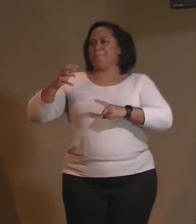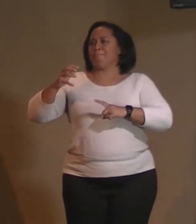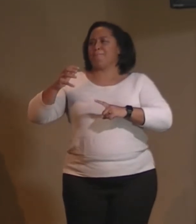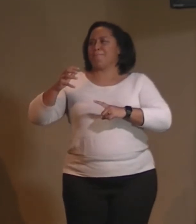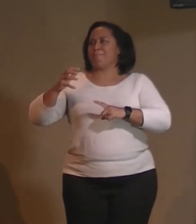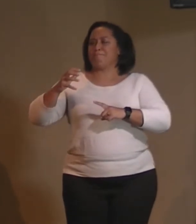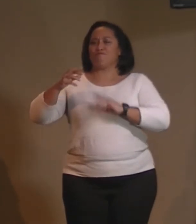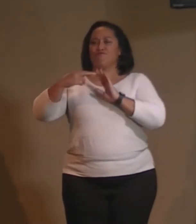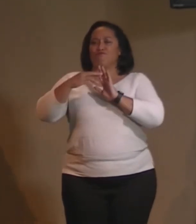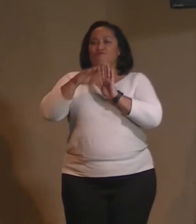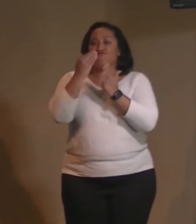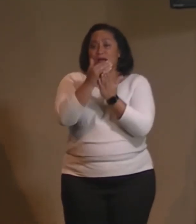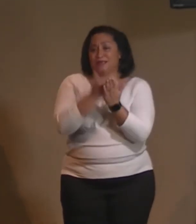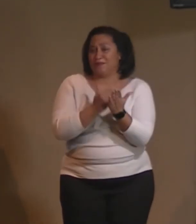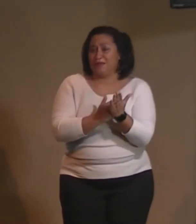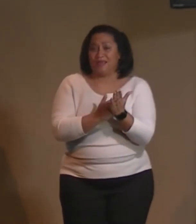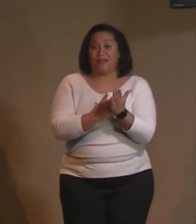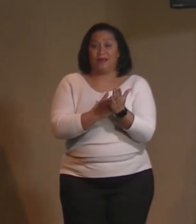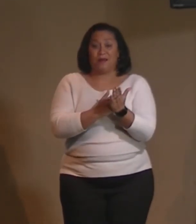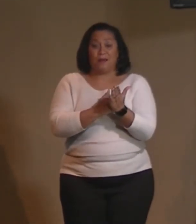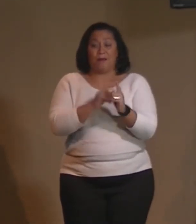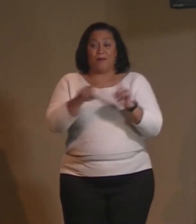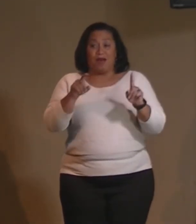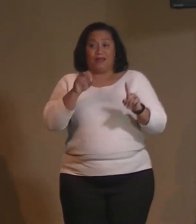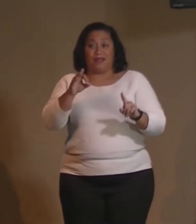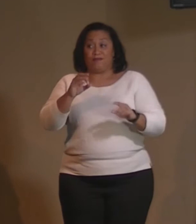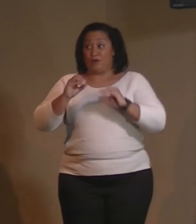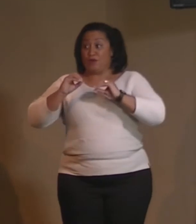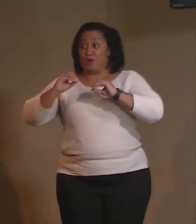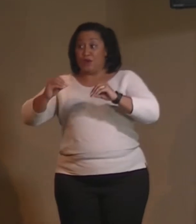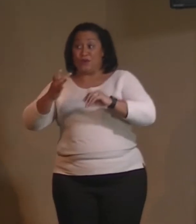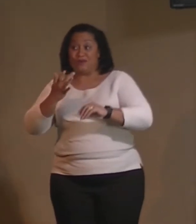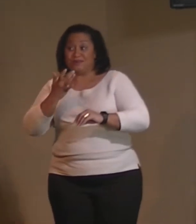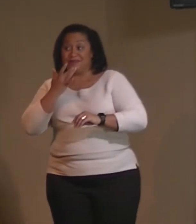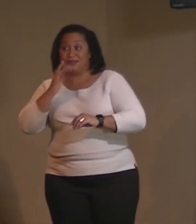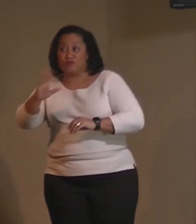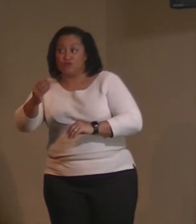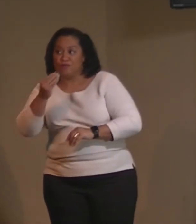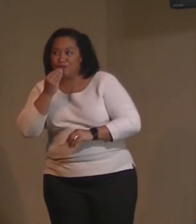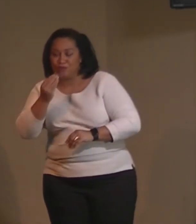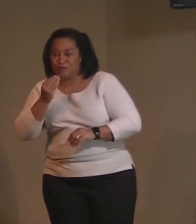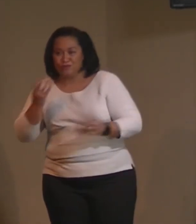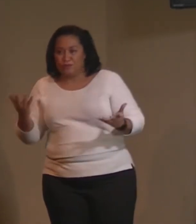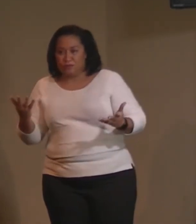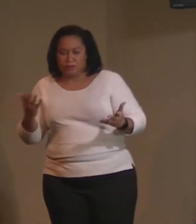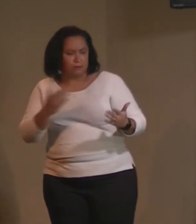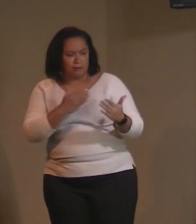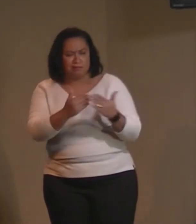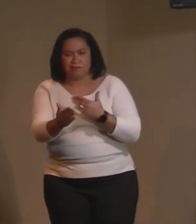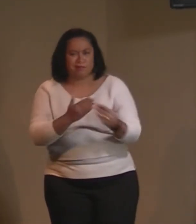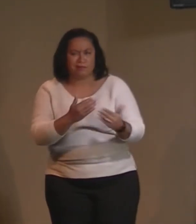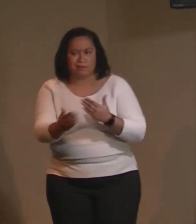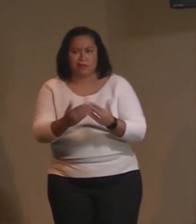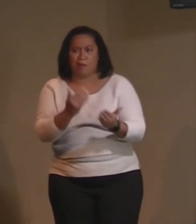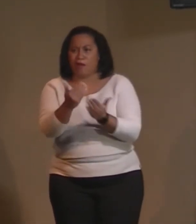Iron Chef recipe if no one ever tastes it, what good is the recipe?